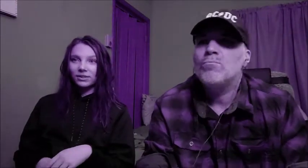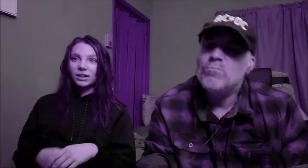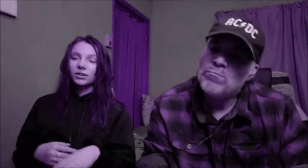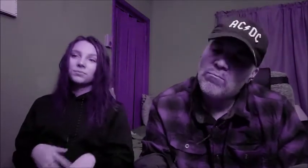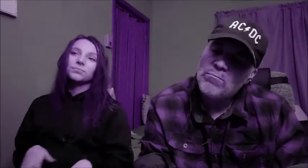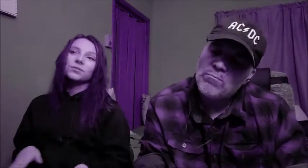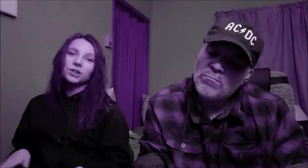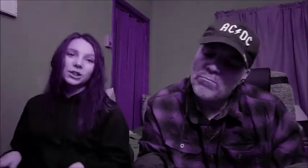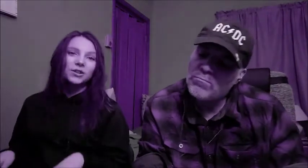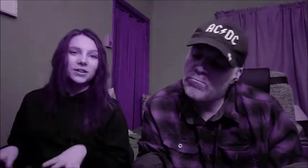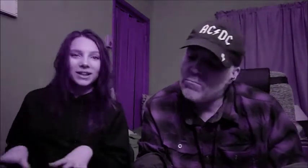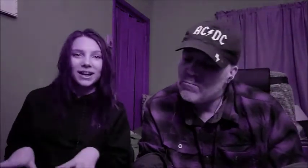Free your mind and